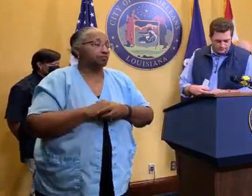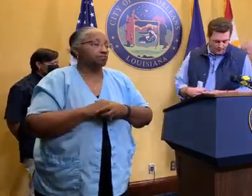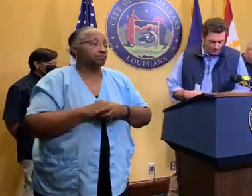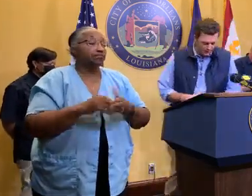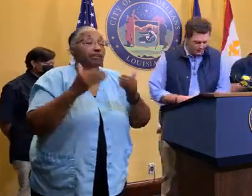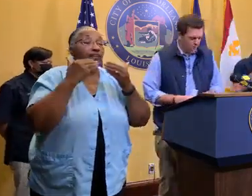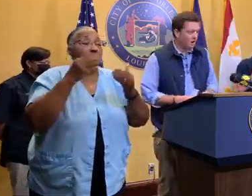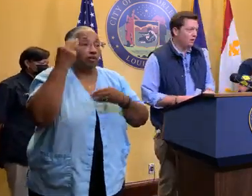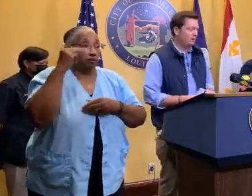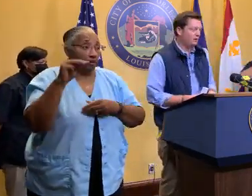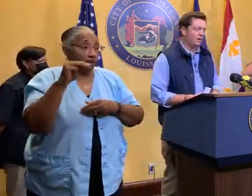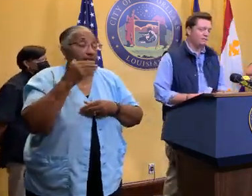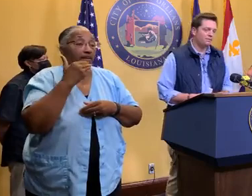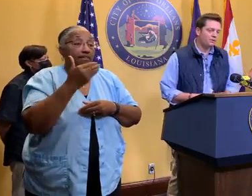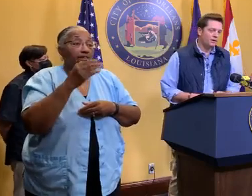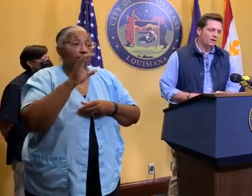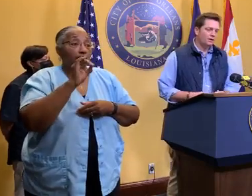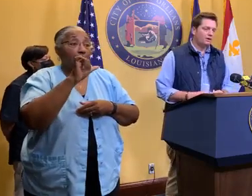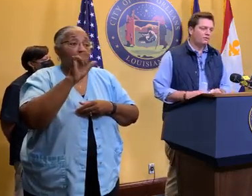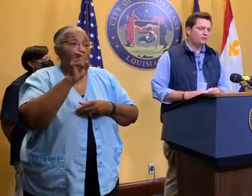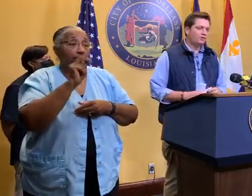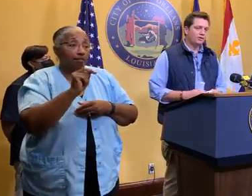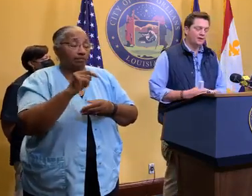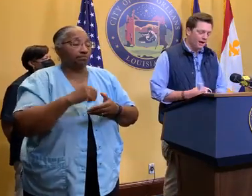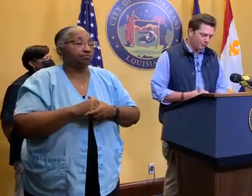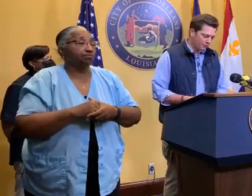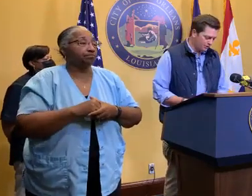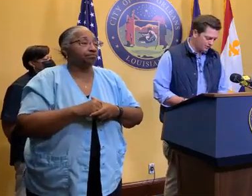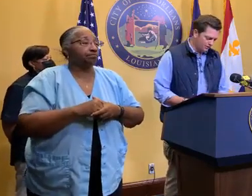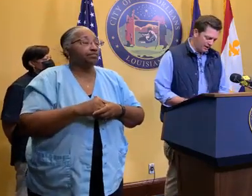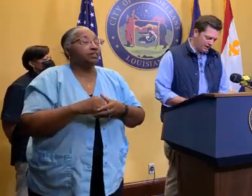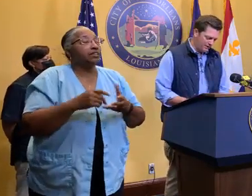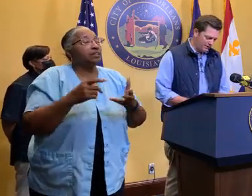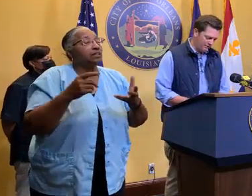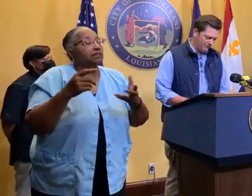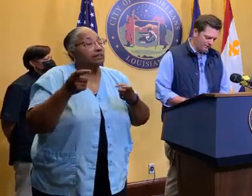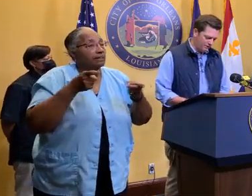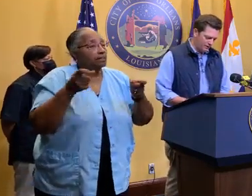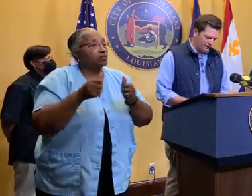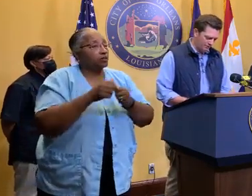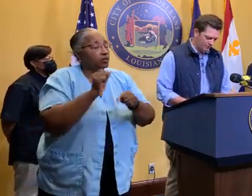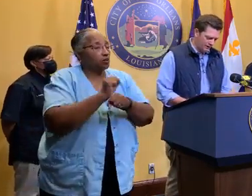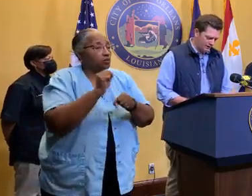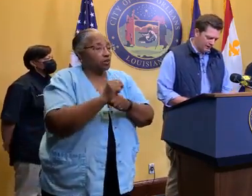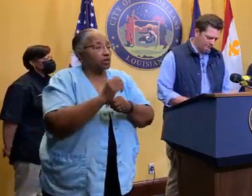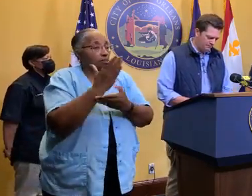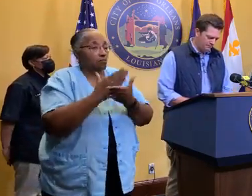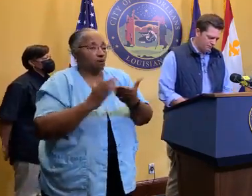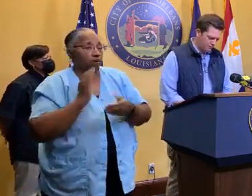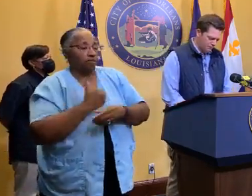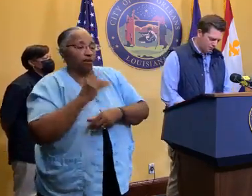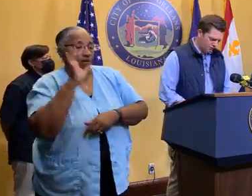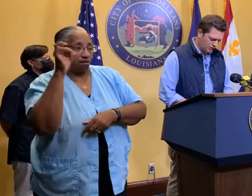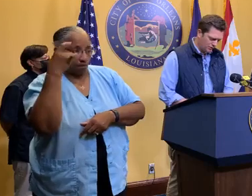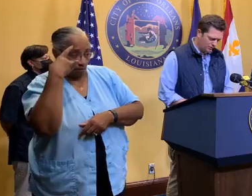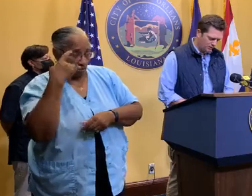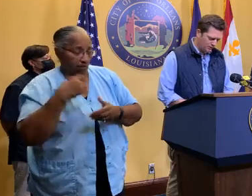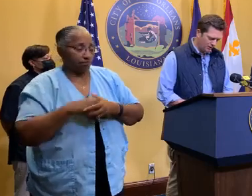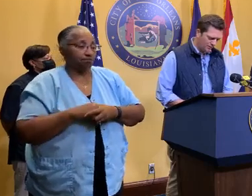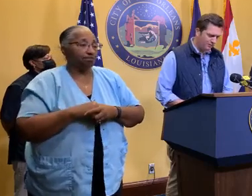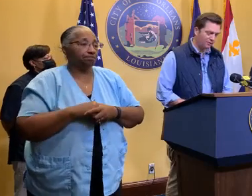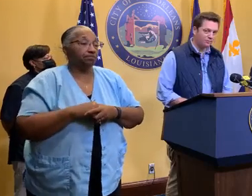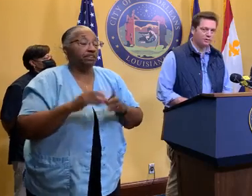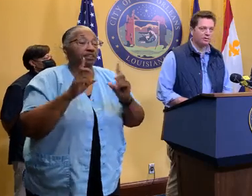Thank you, Mayor. Thank you, Colin. Just on the operational side of our government, so